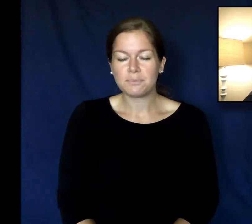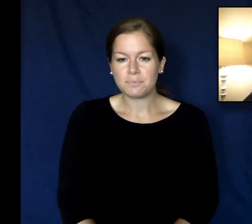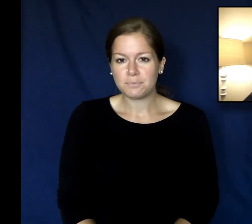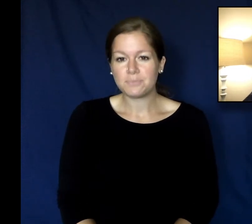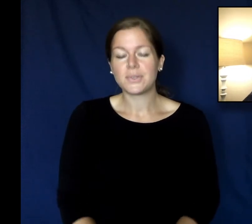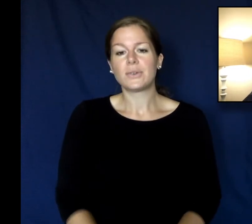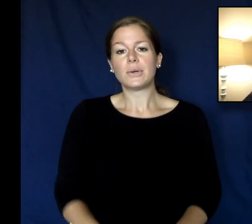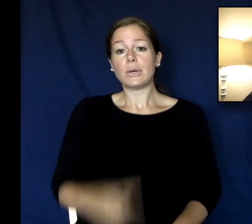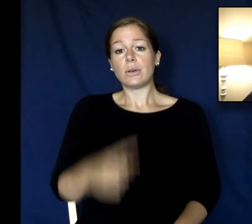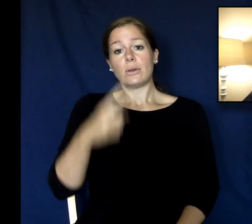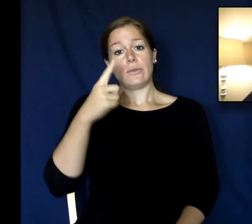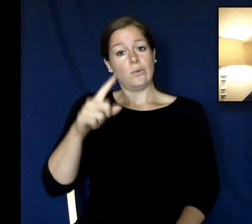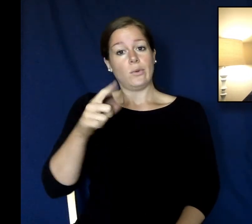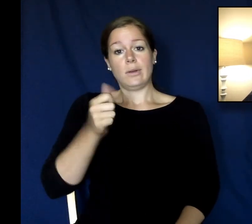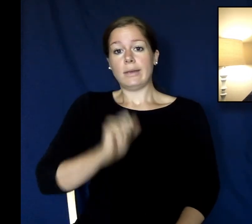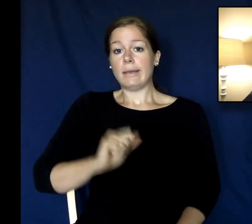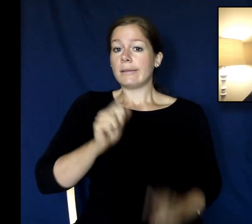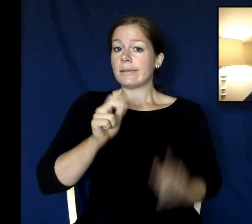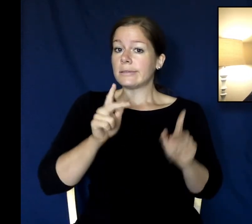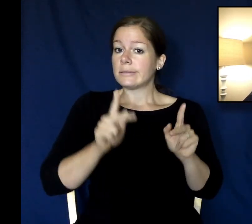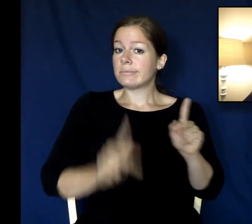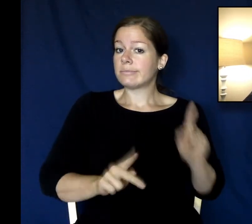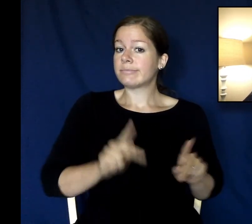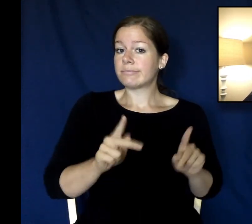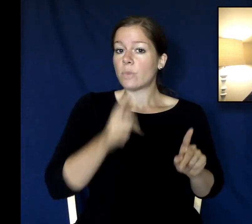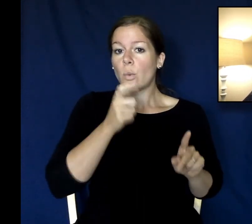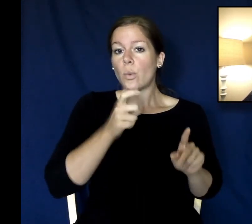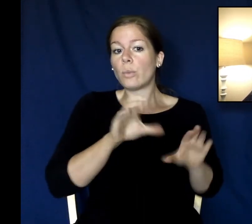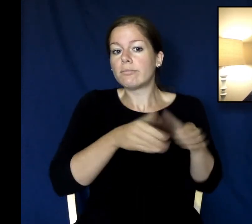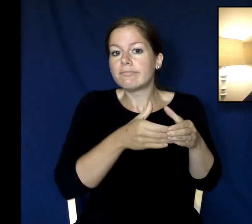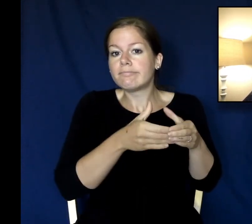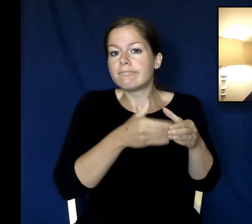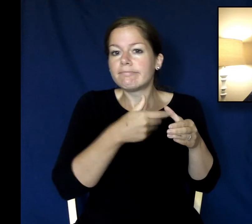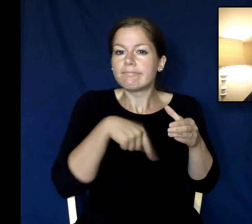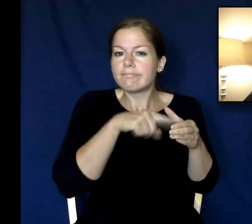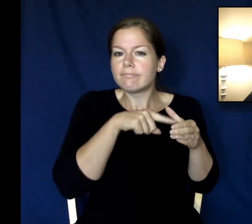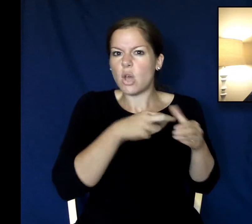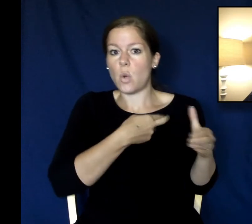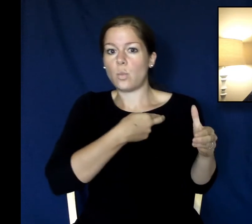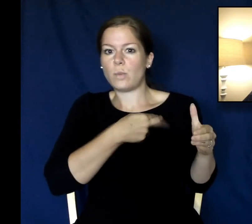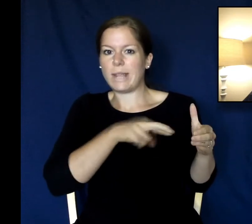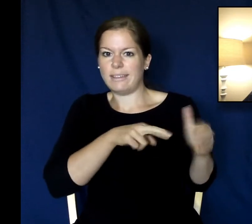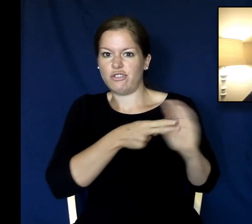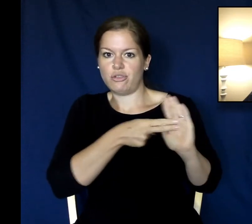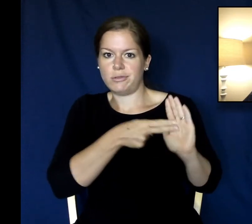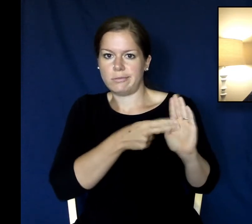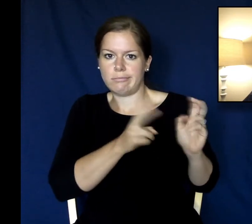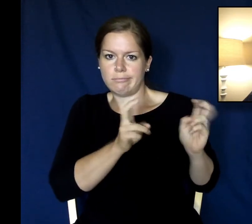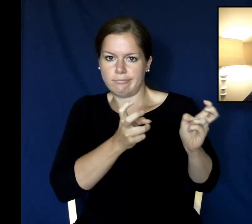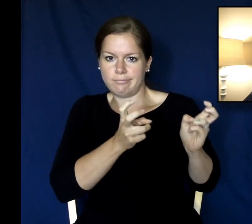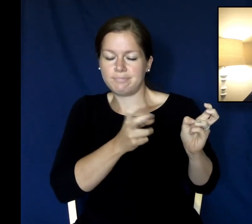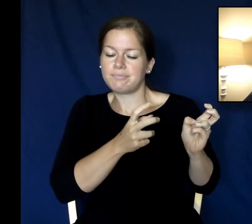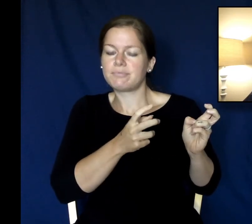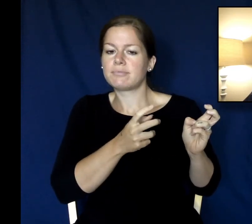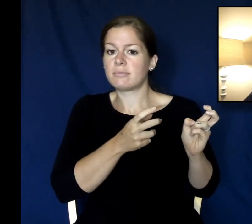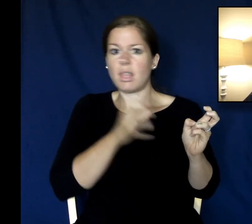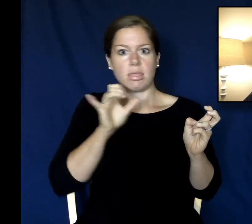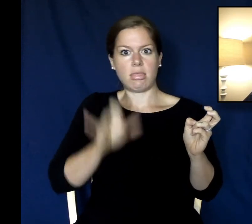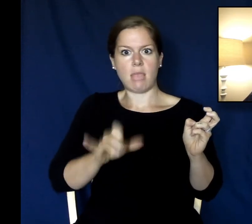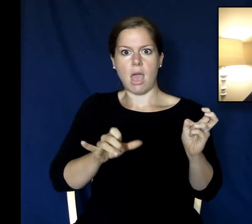for the for the religious this was shameful um you don't enter into the house of a sinner um entering